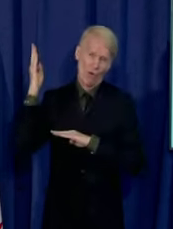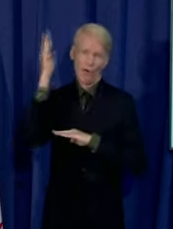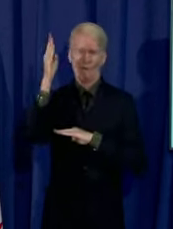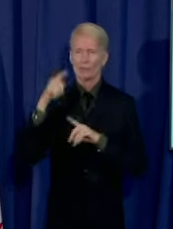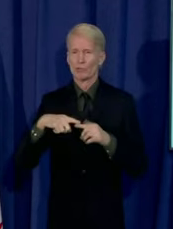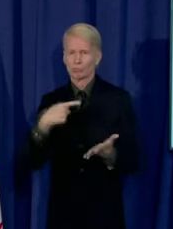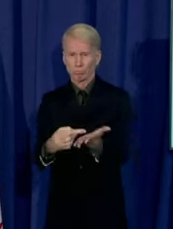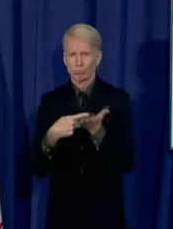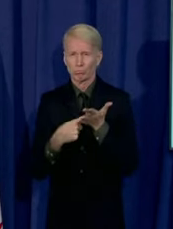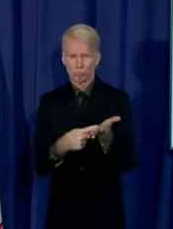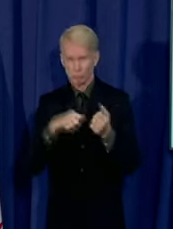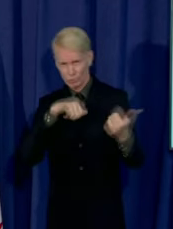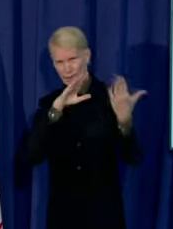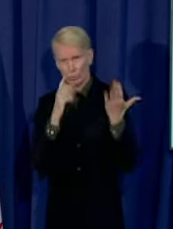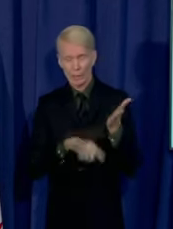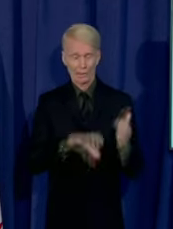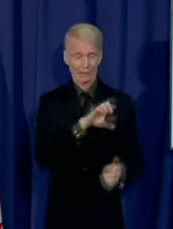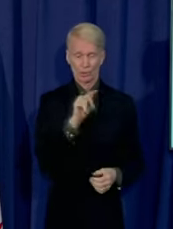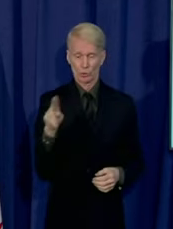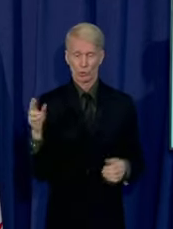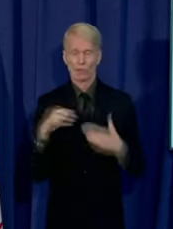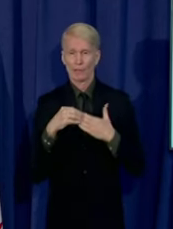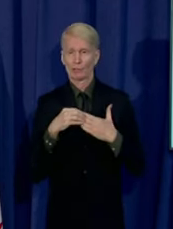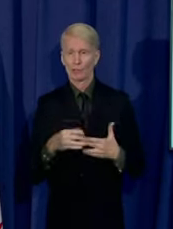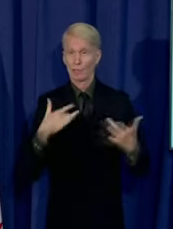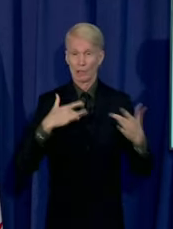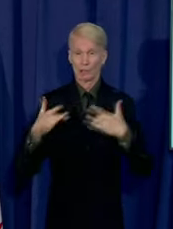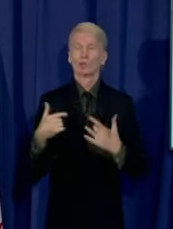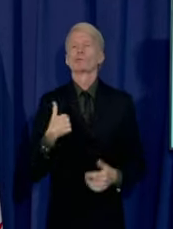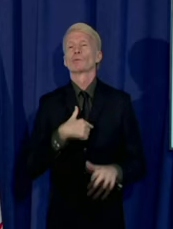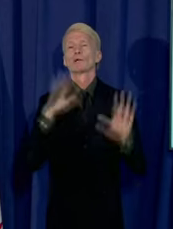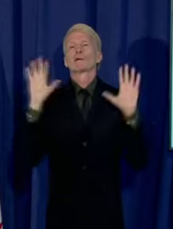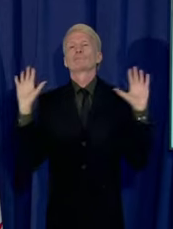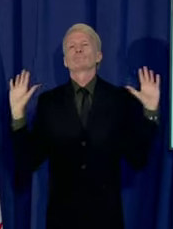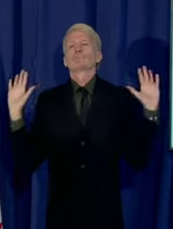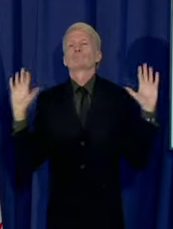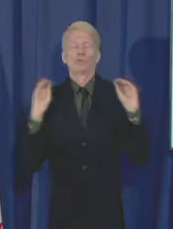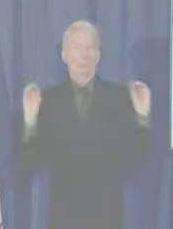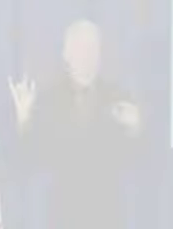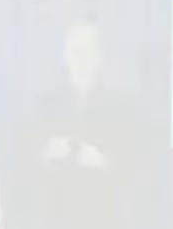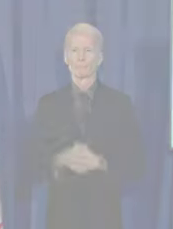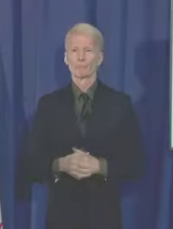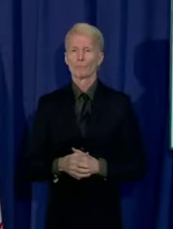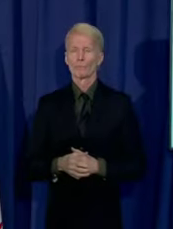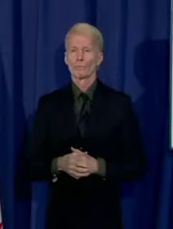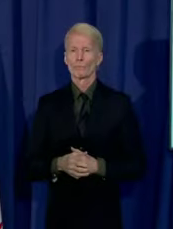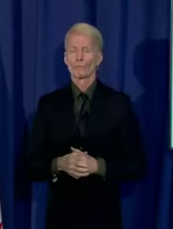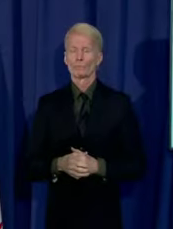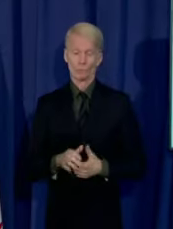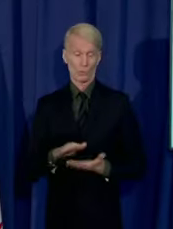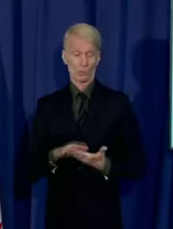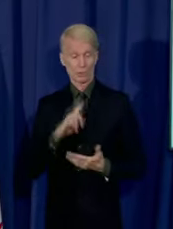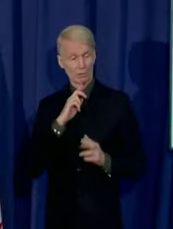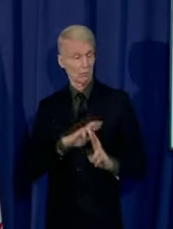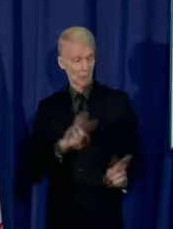to address the CTU leadership's various issues and concerns, we are out of runway. These schools are open and